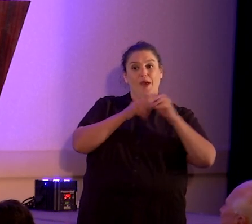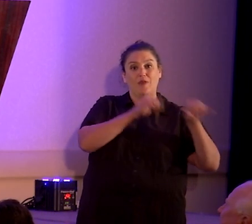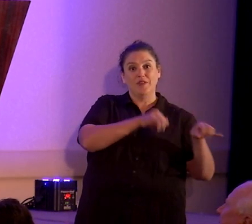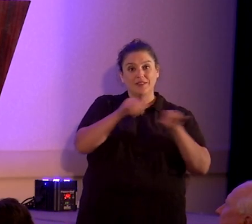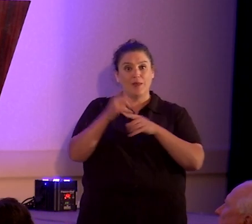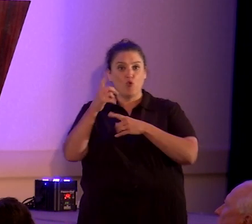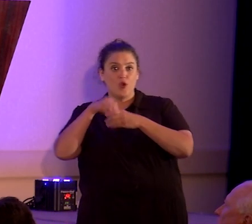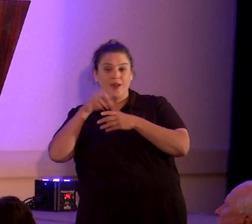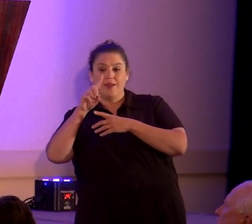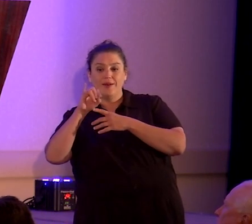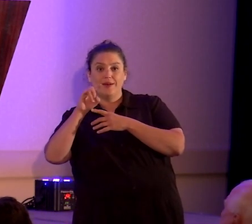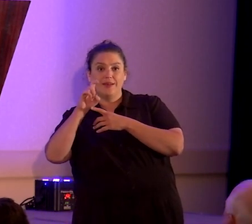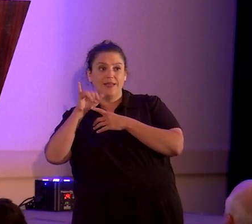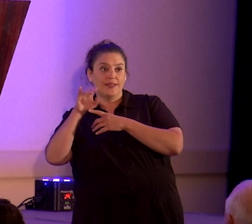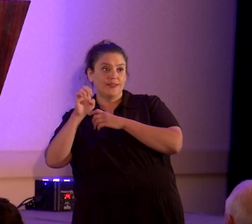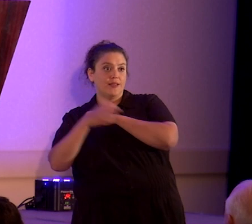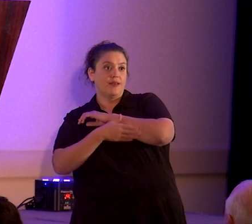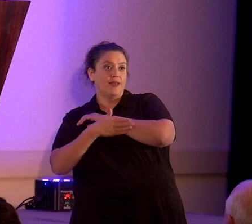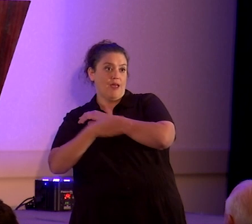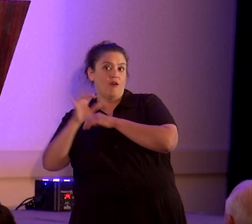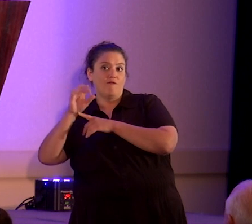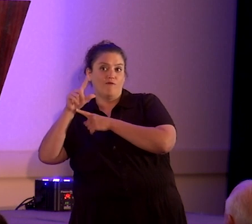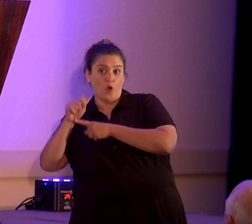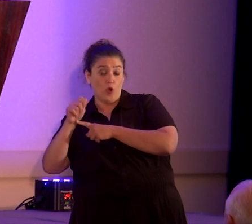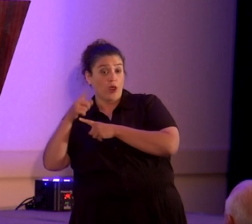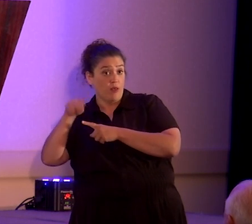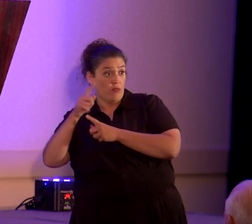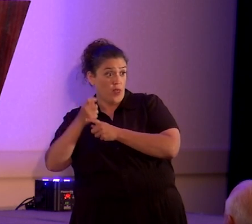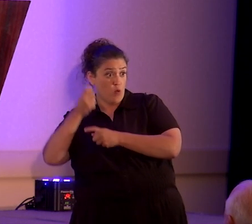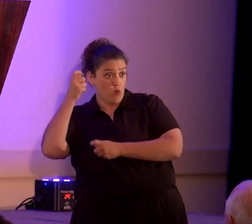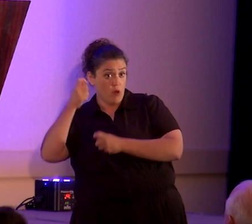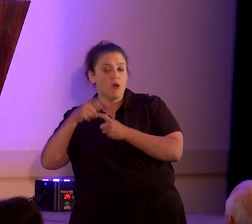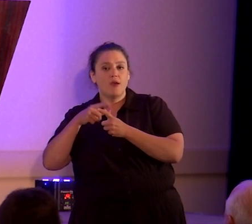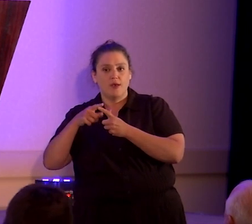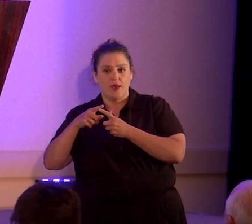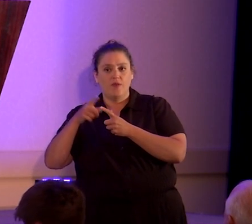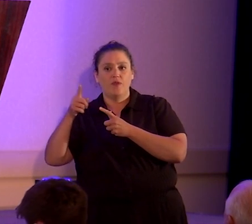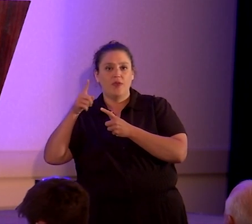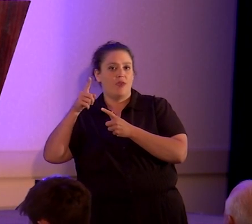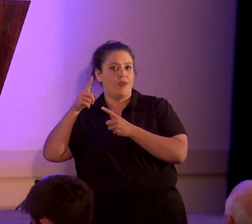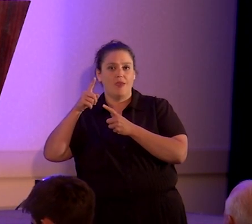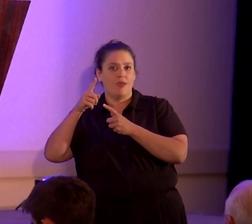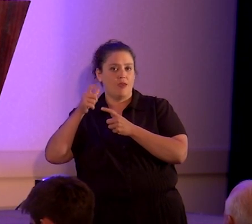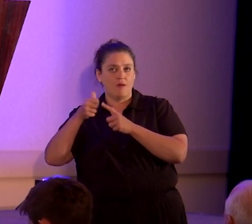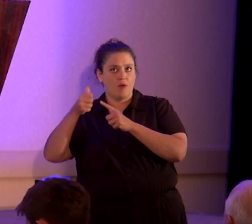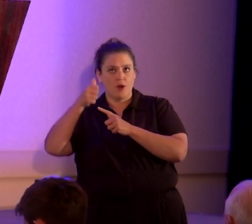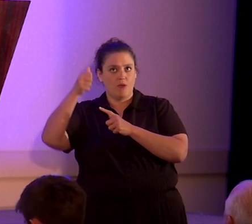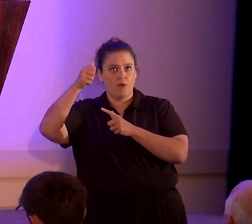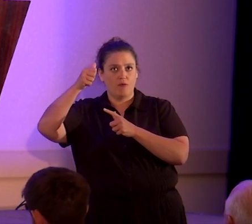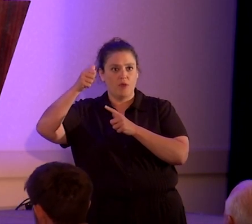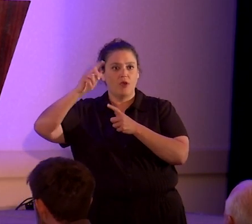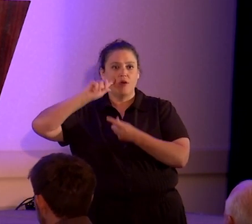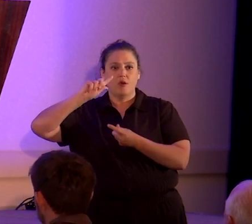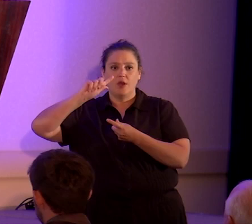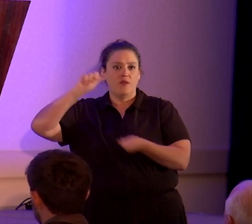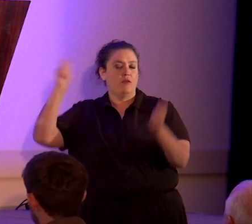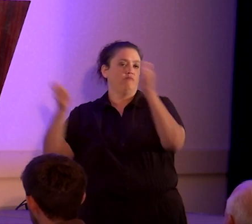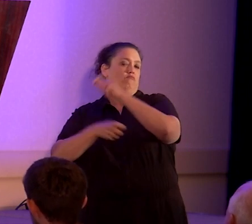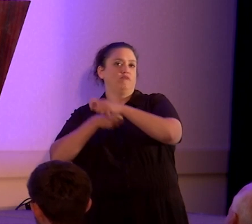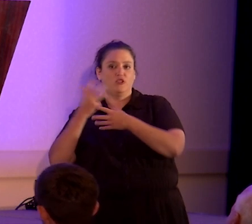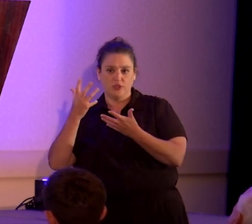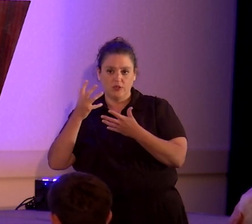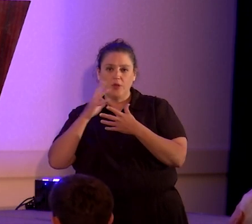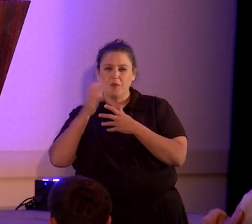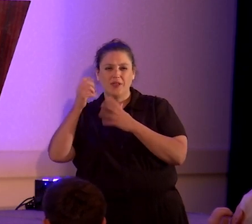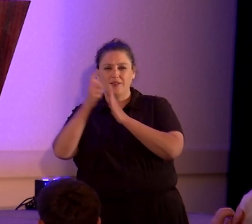County, Florida. They won. Then they ultimately had their case reversed on strange grounds, on standing grounds,